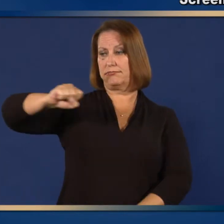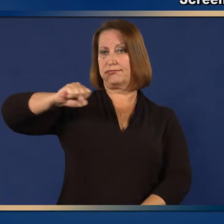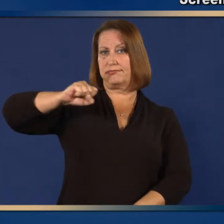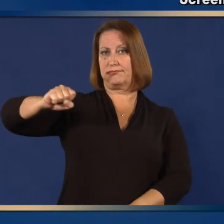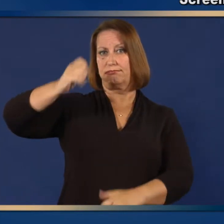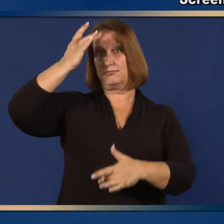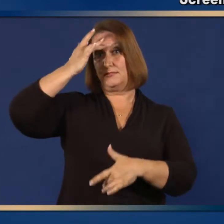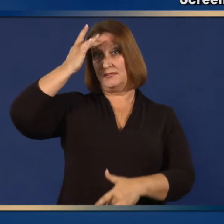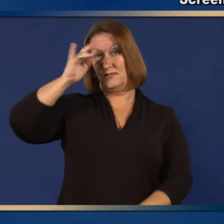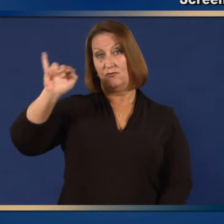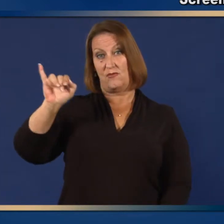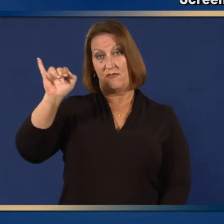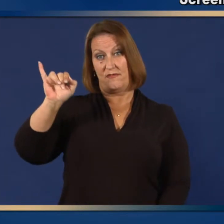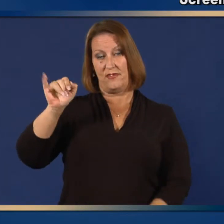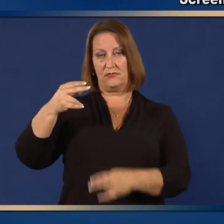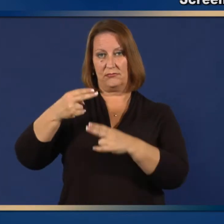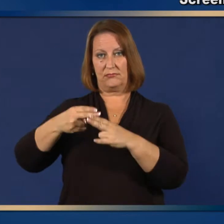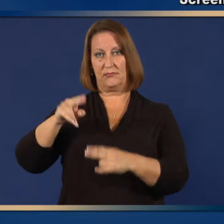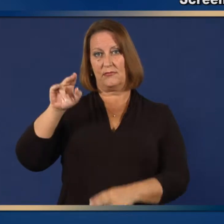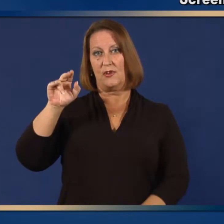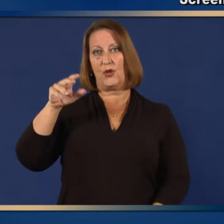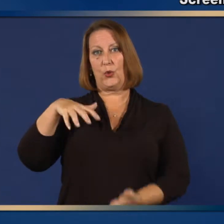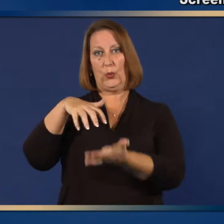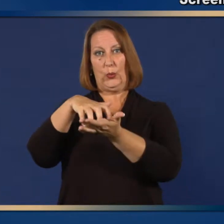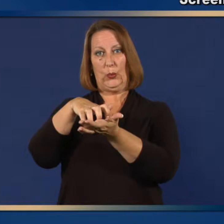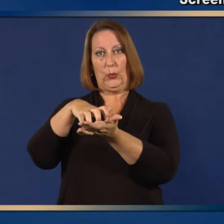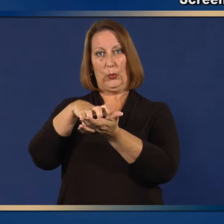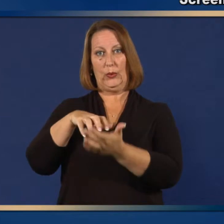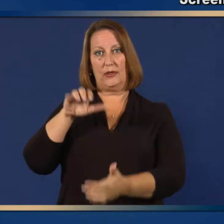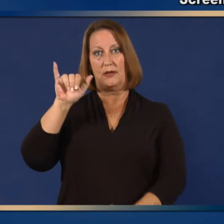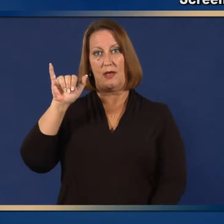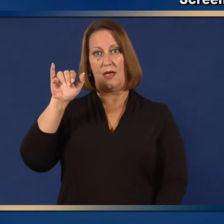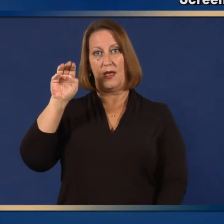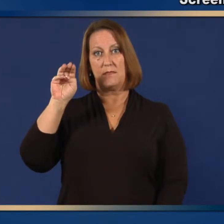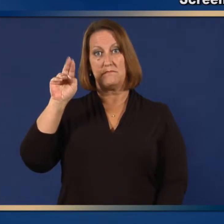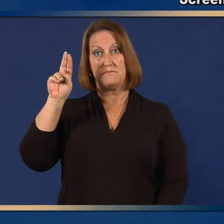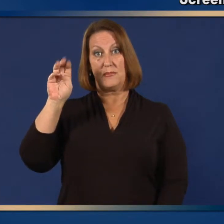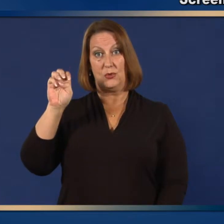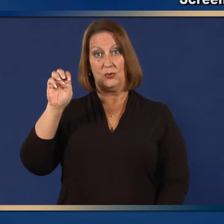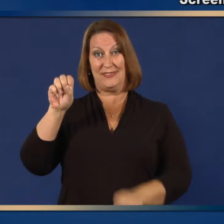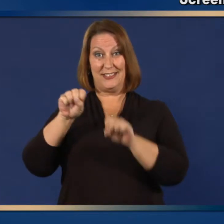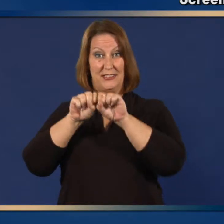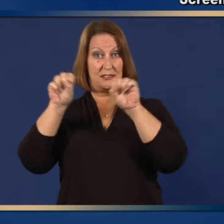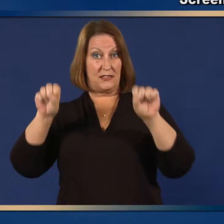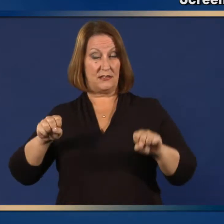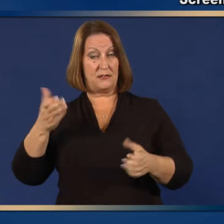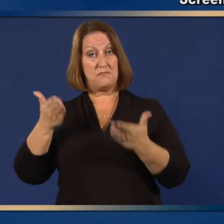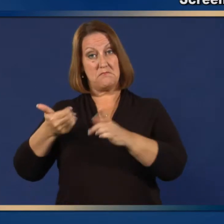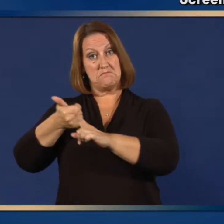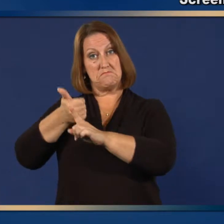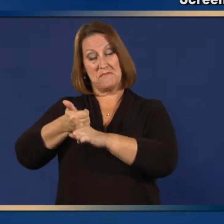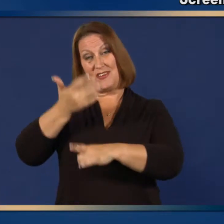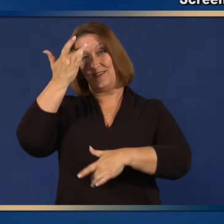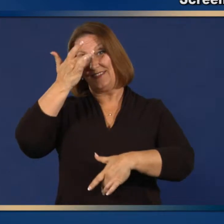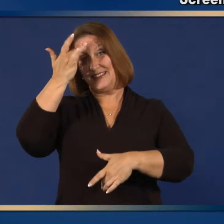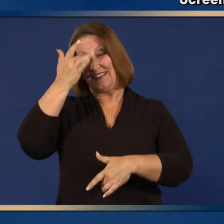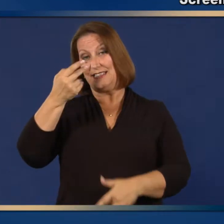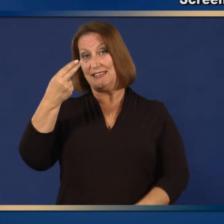or AIDS or another disease that affects the immune system? 9.